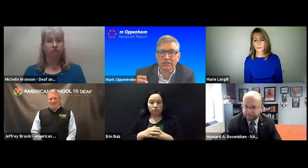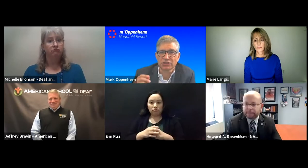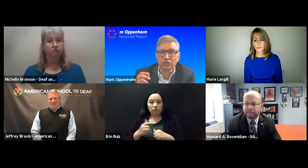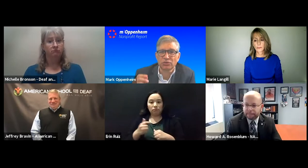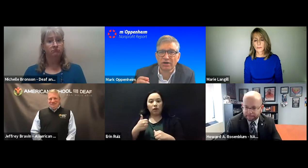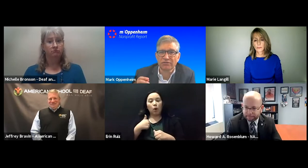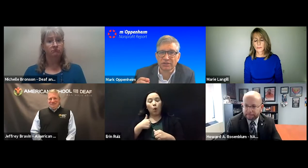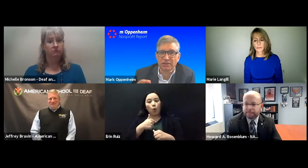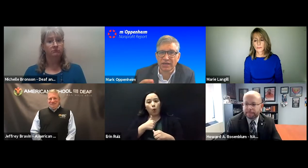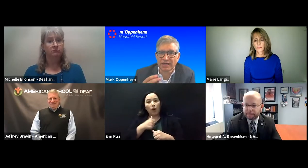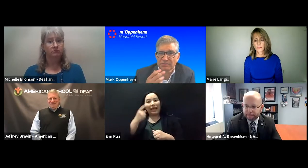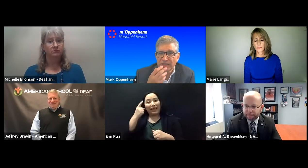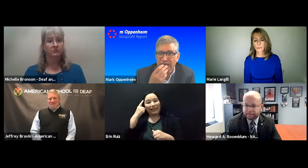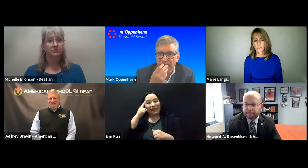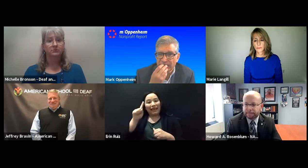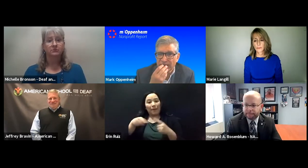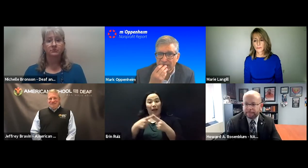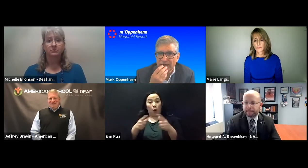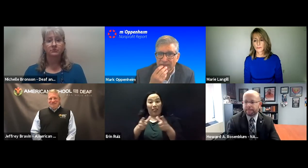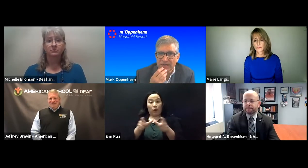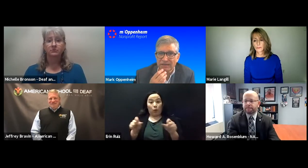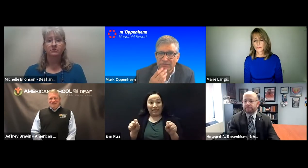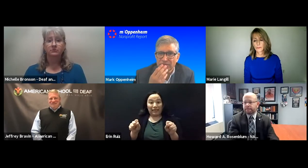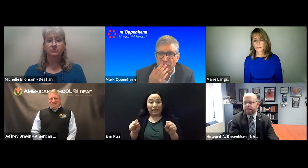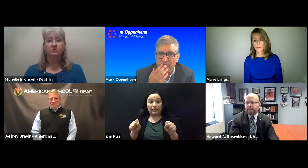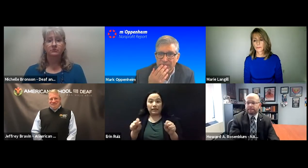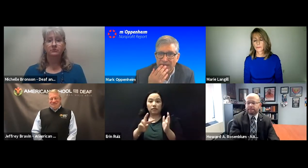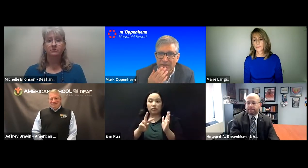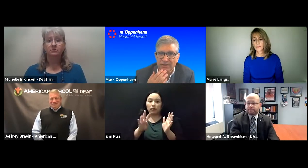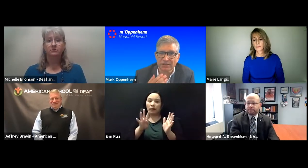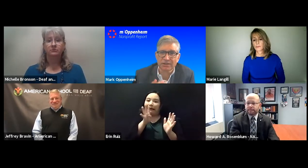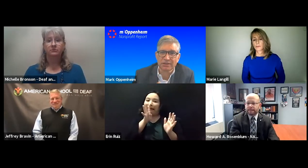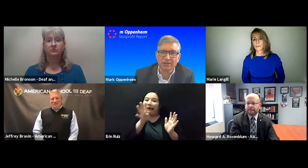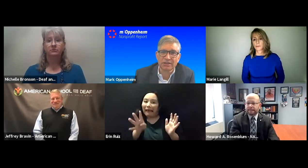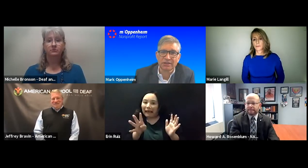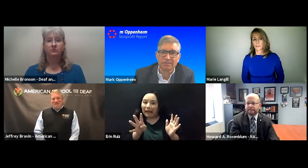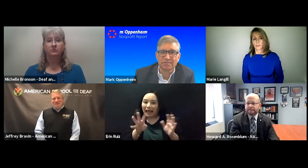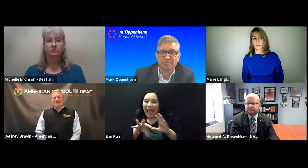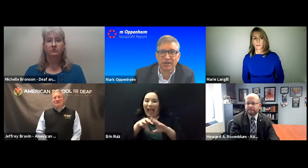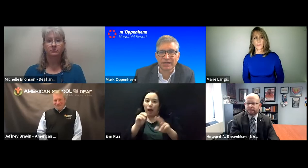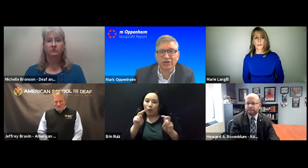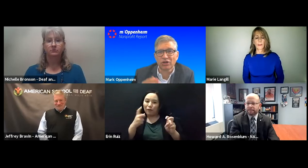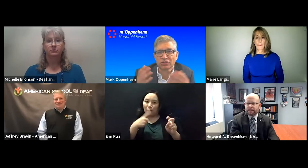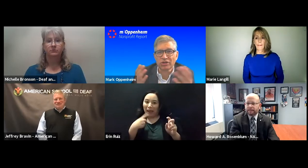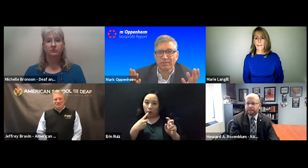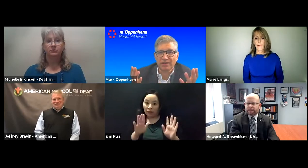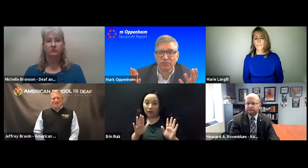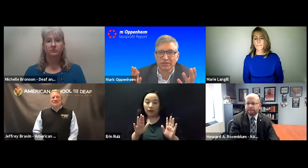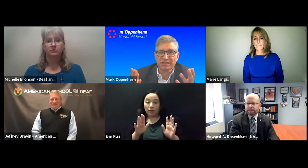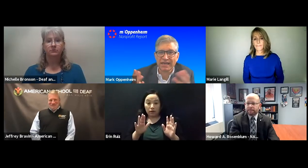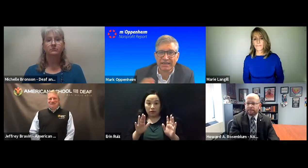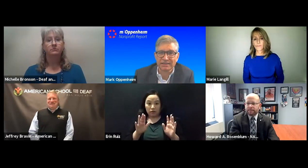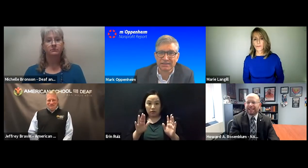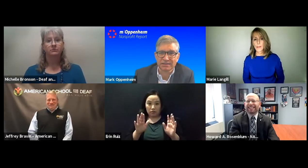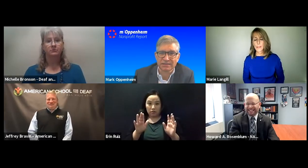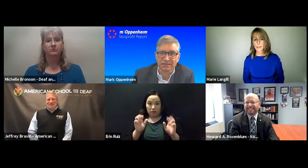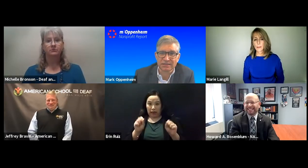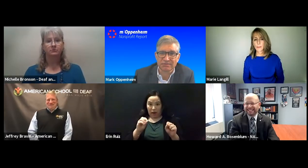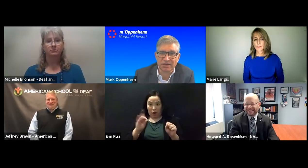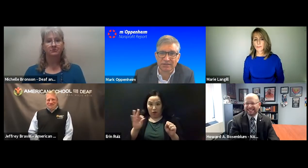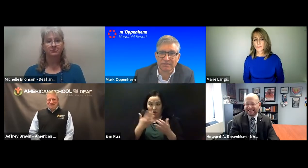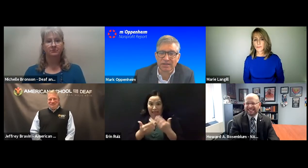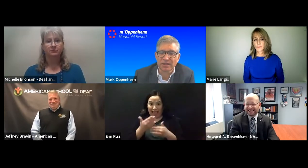linguistic too often as being the thing that comes out of one's mouth, but it could also come out of one's hand,